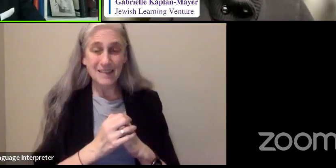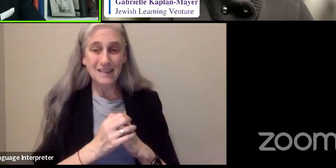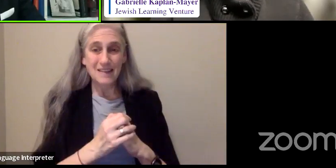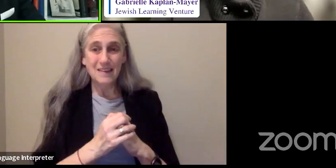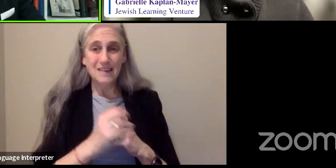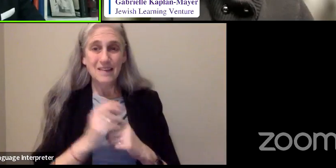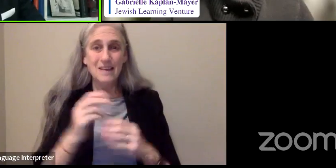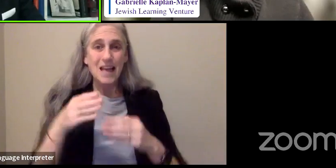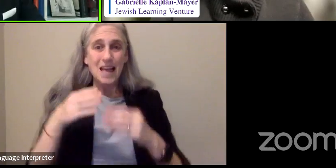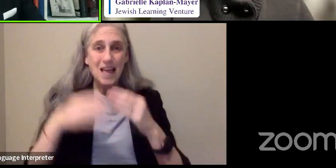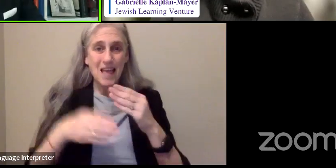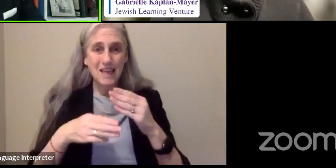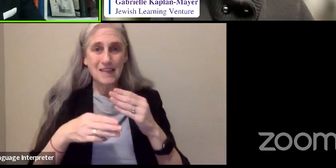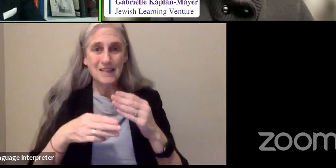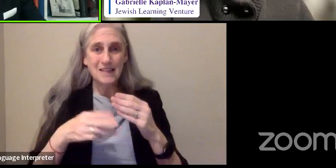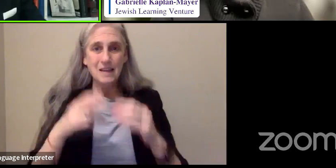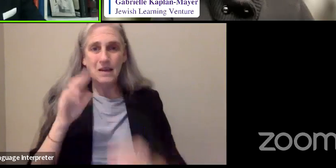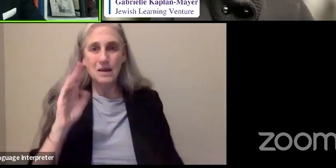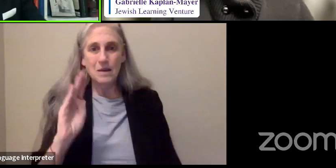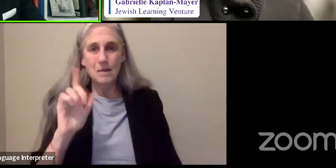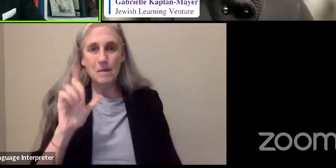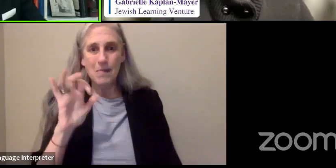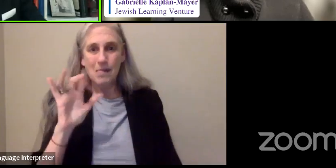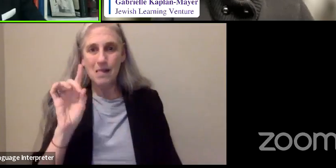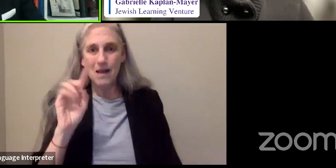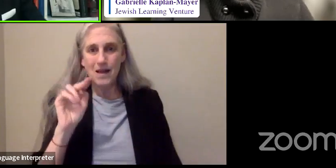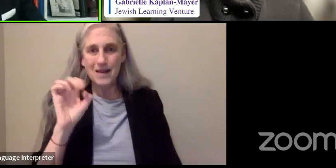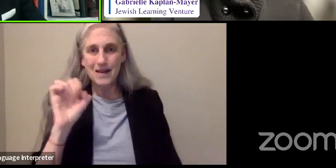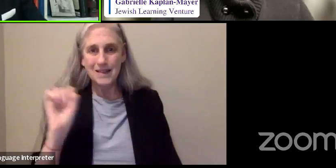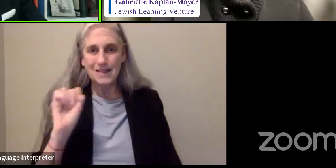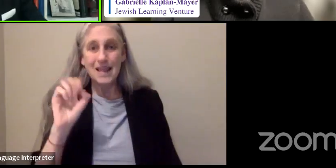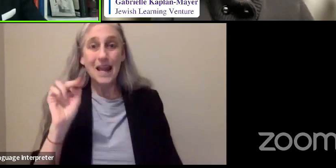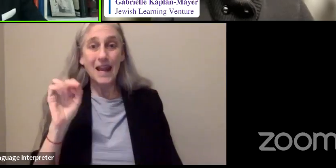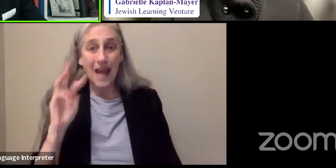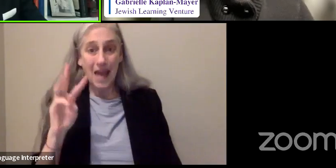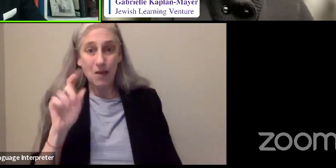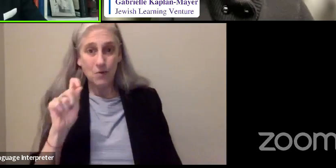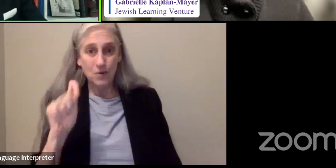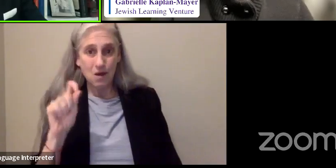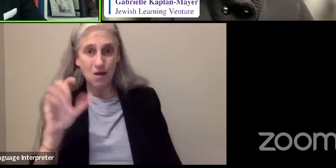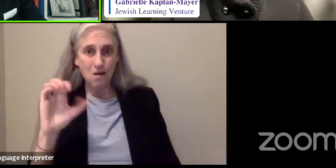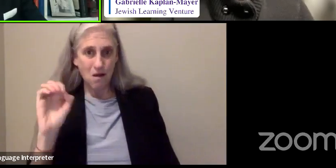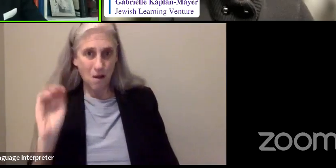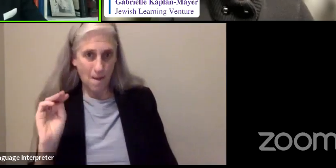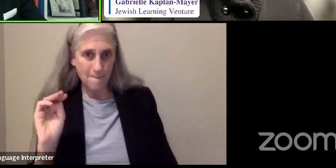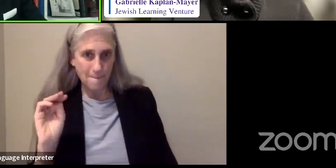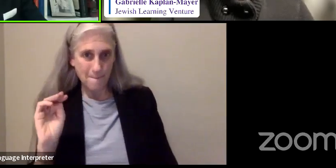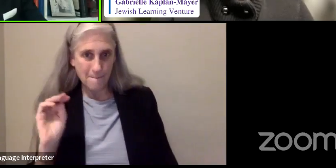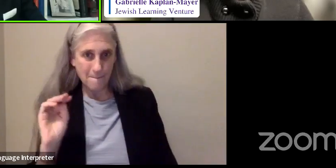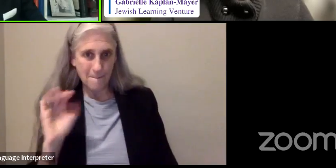nblindnessnow.com. And, was the beginning.